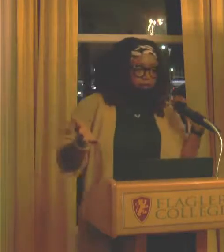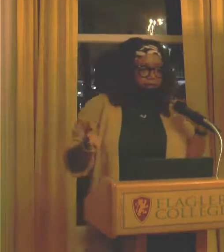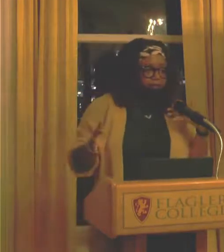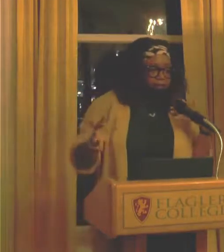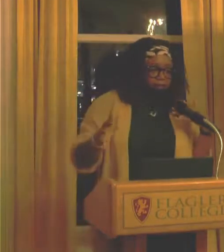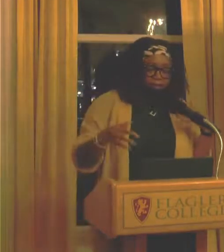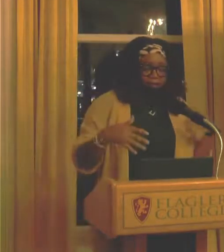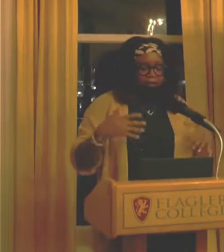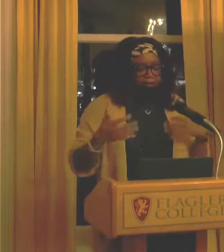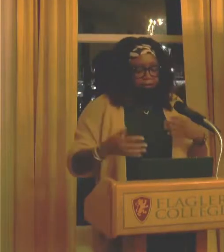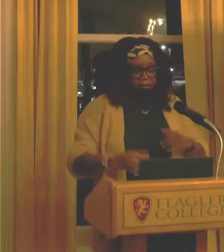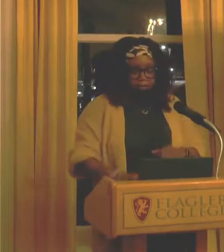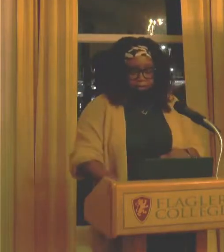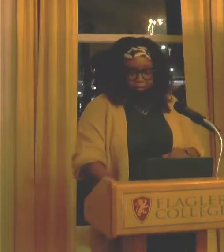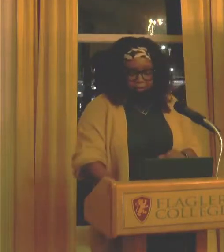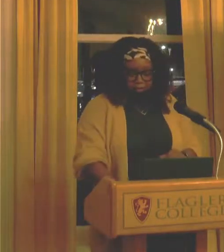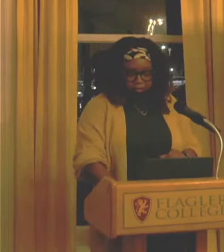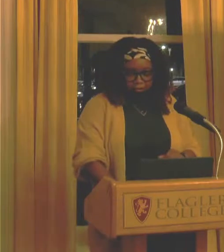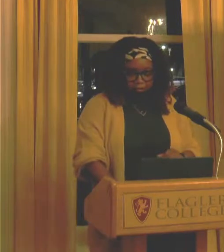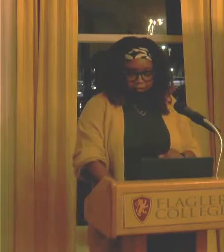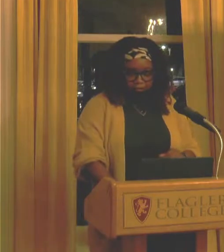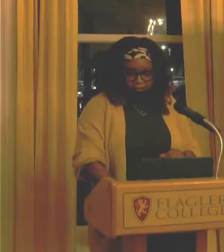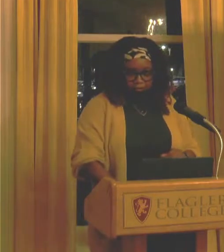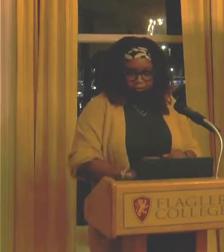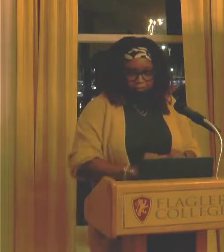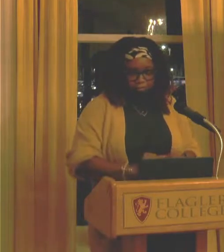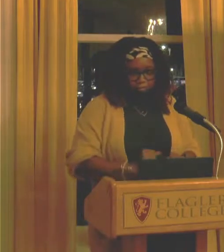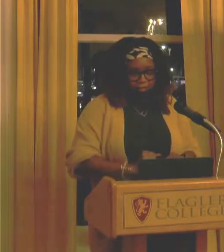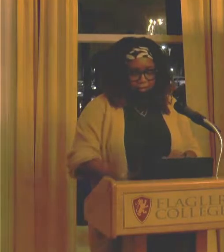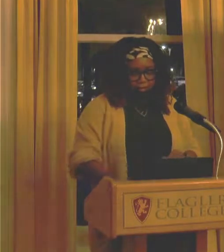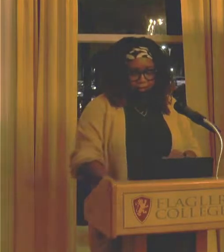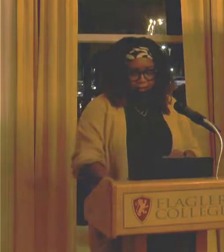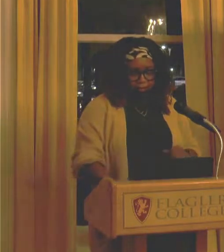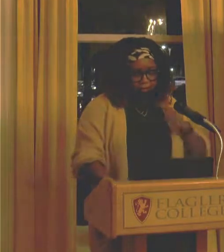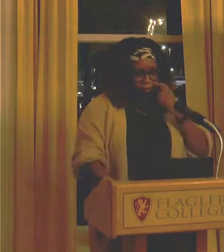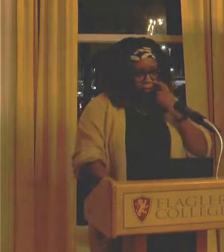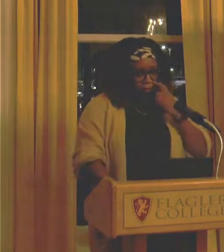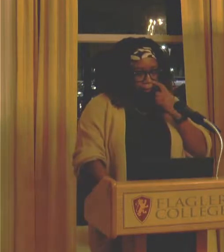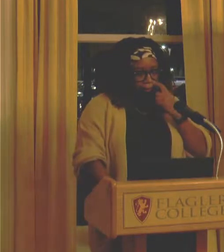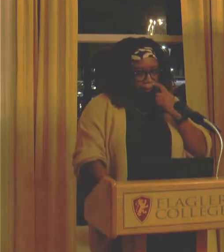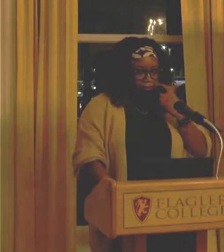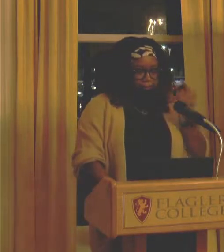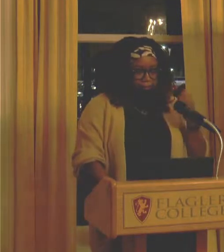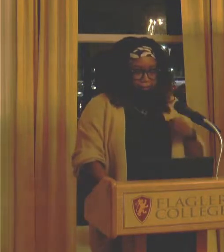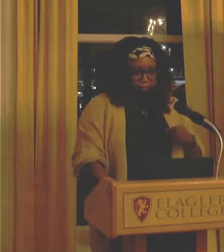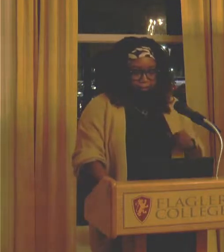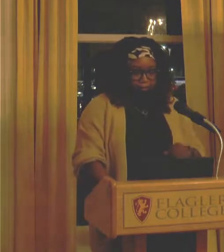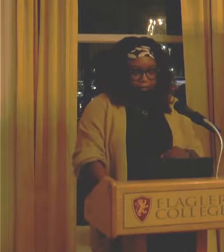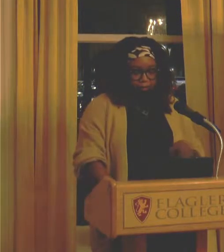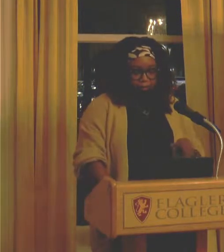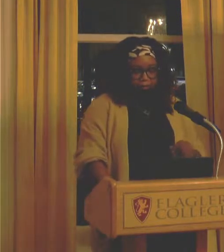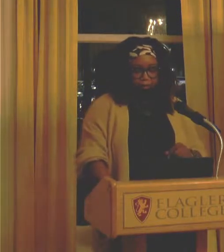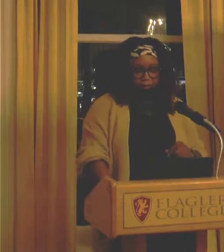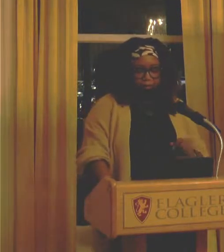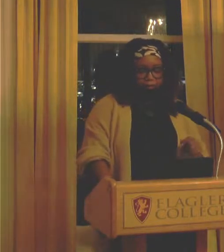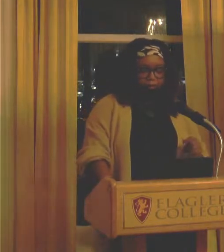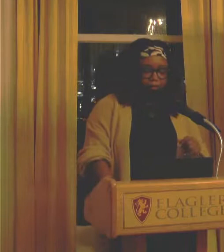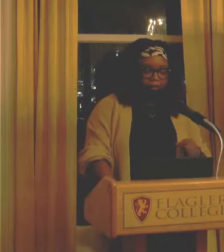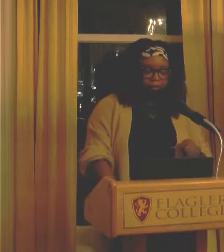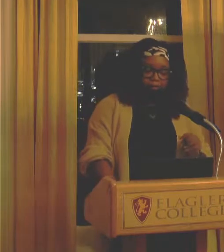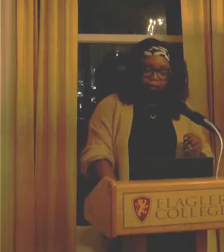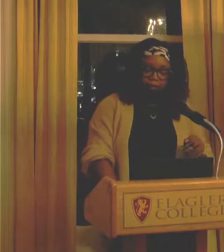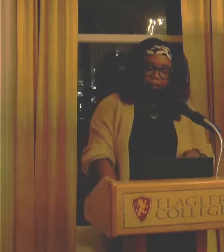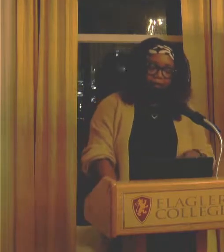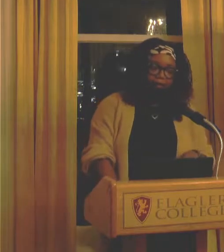for artists that makes it a little bit easier to get that done. So, as this says, Artist Types was created to help